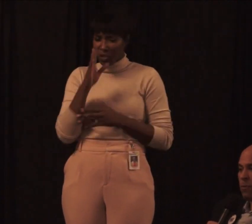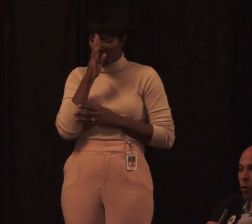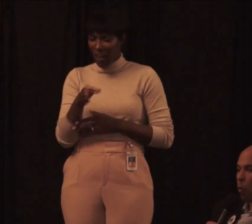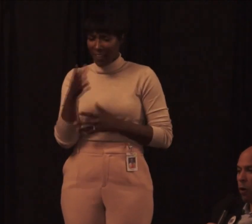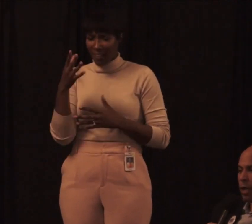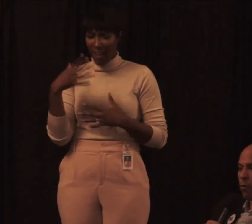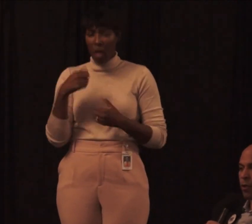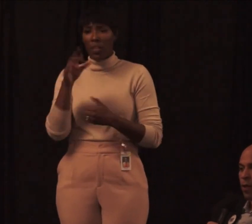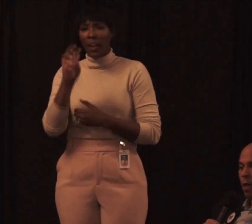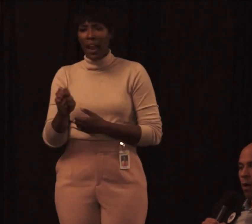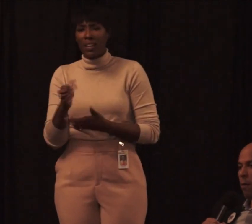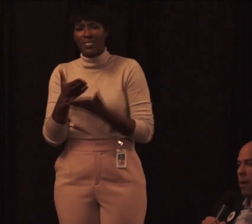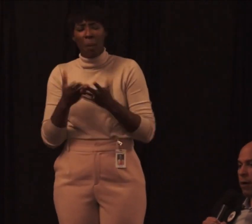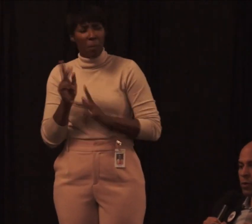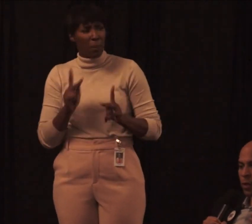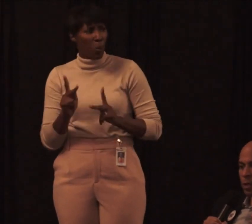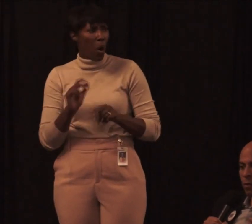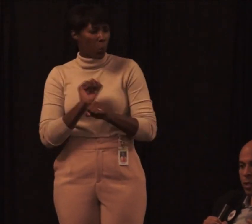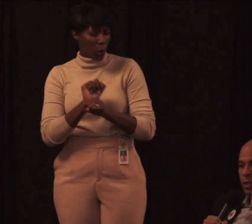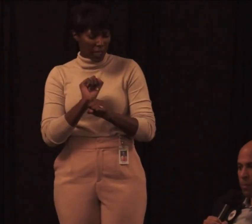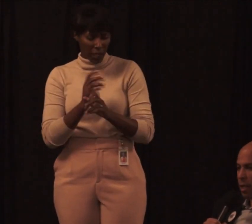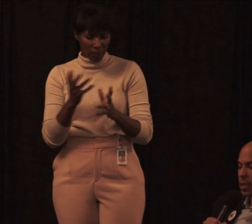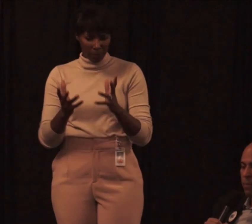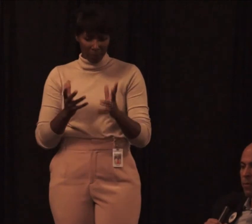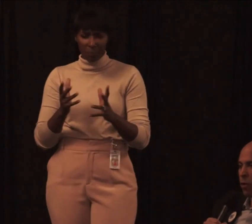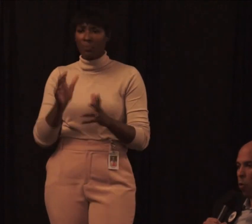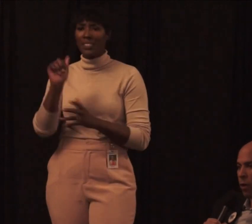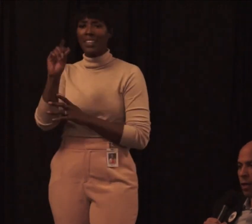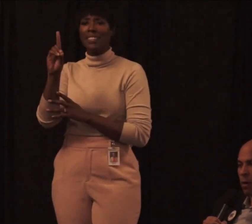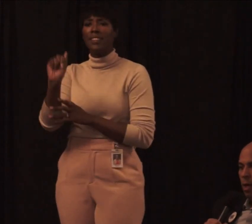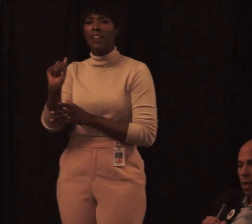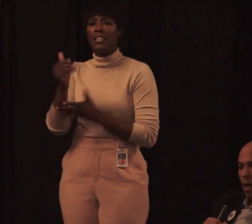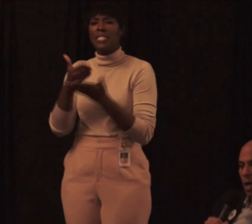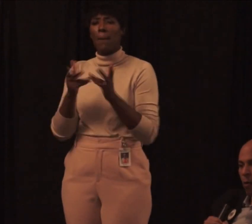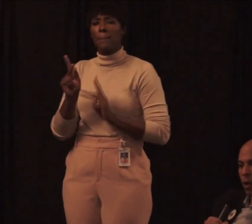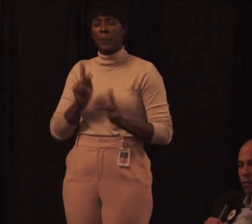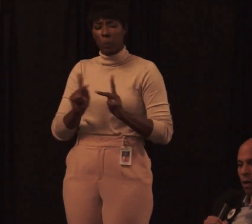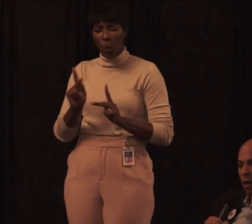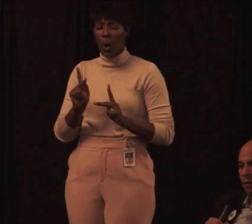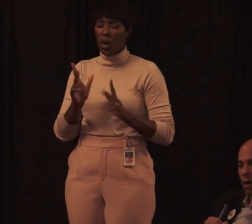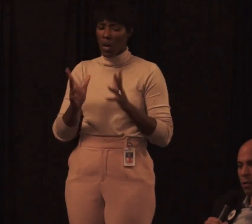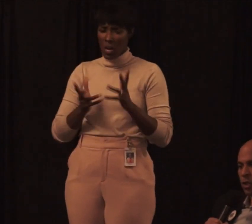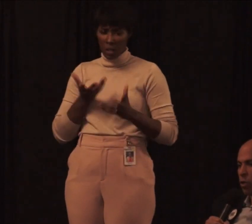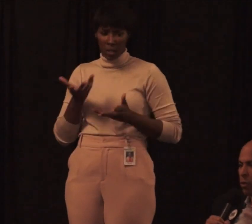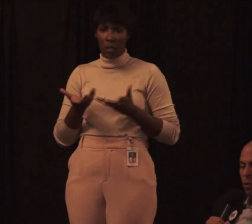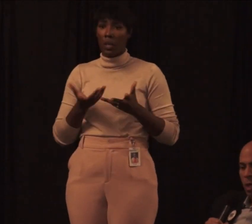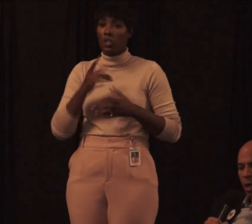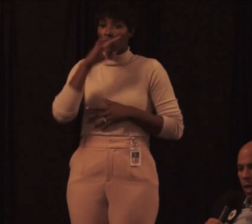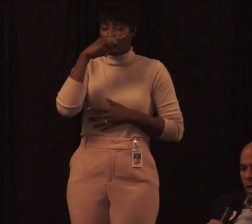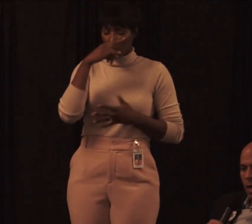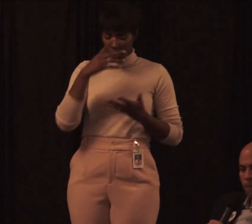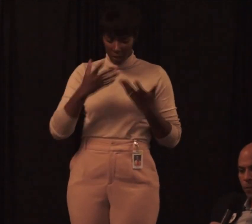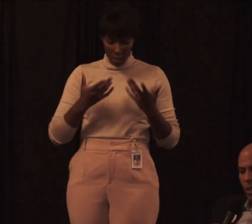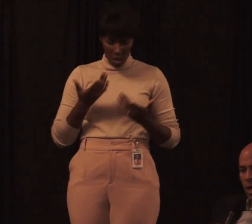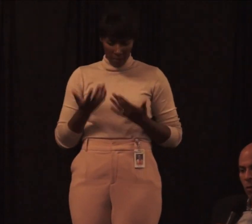Some people who are working with Americans with disabilities, some people who are working with children